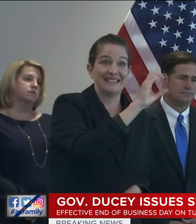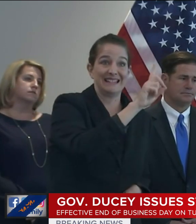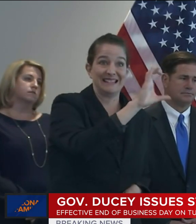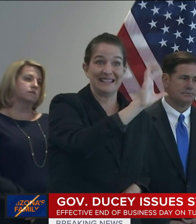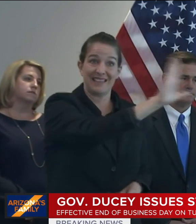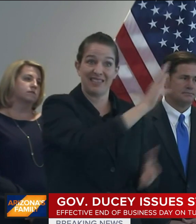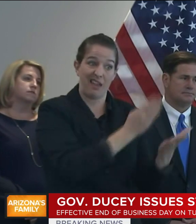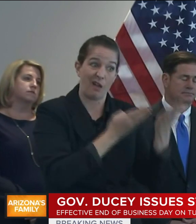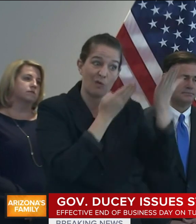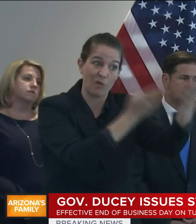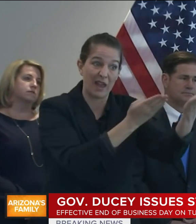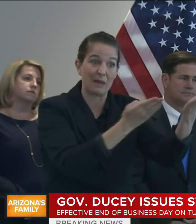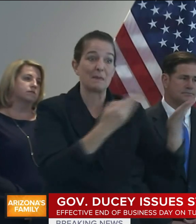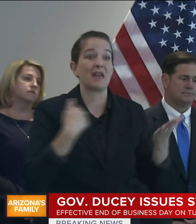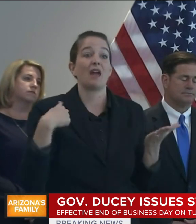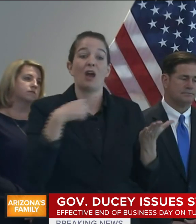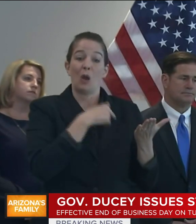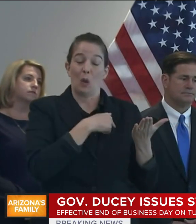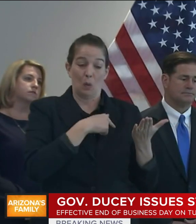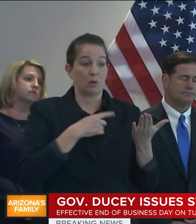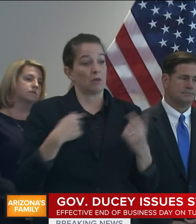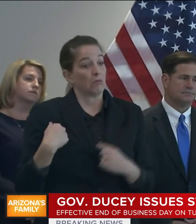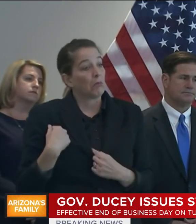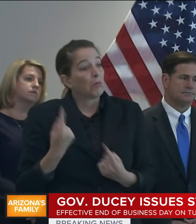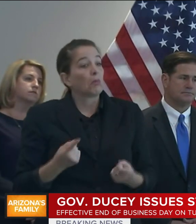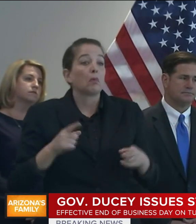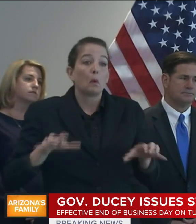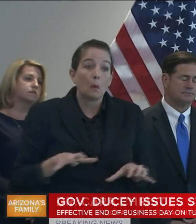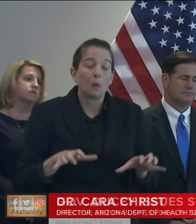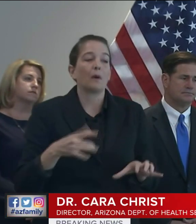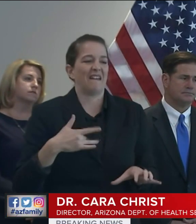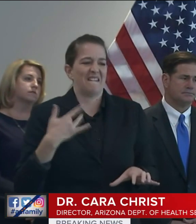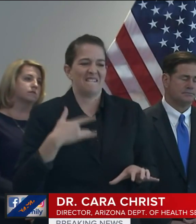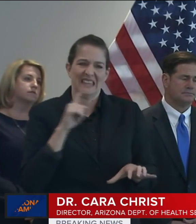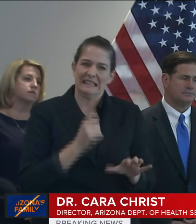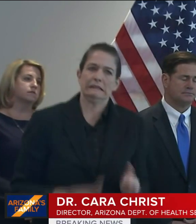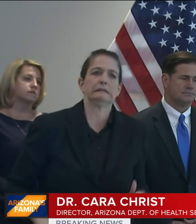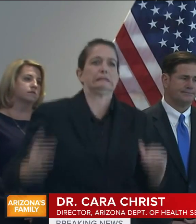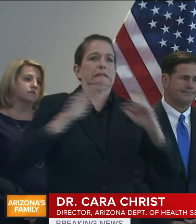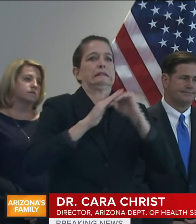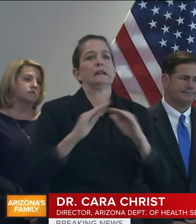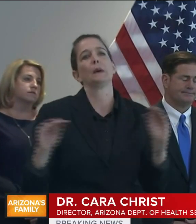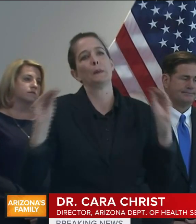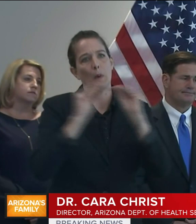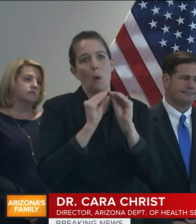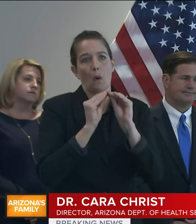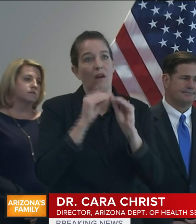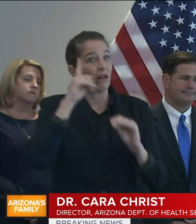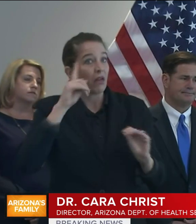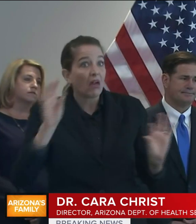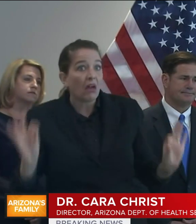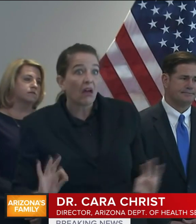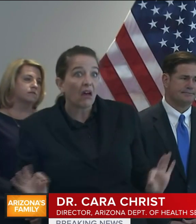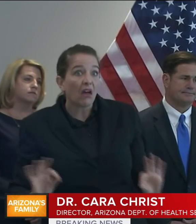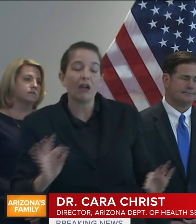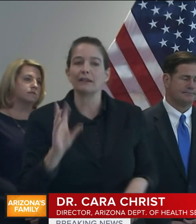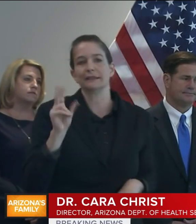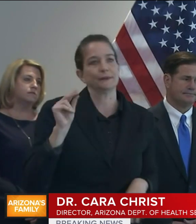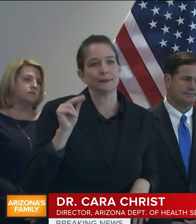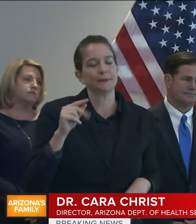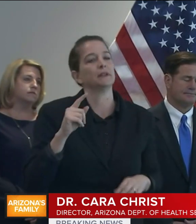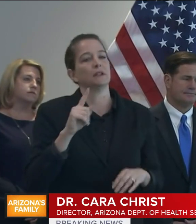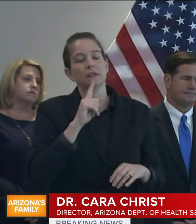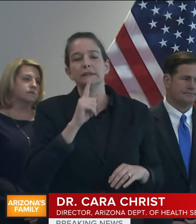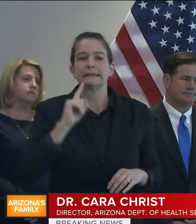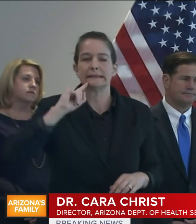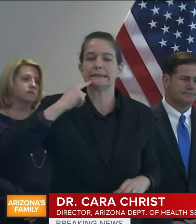to recommend elevating our guidance. I don't make this recommendation lightly. As I've said before, I have significant concerns about